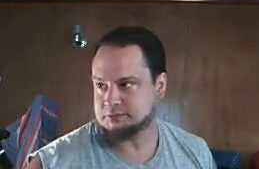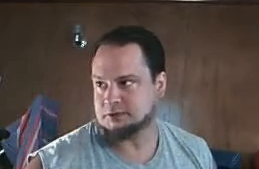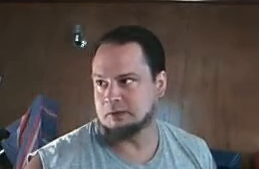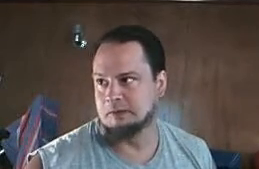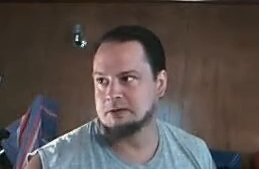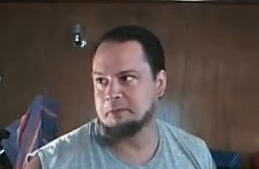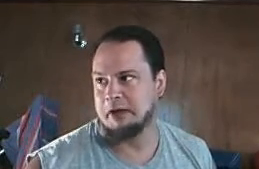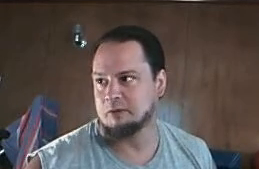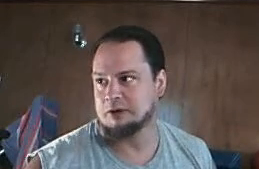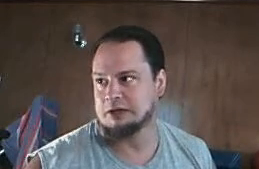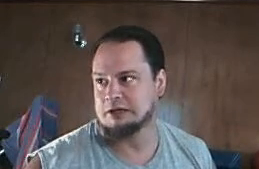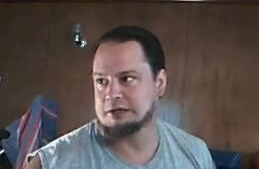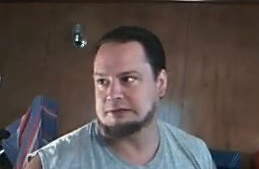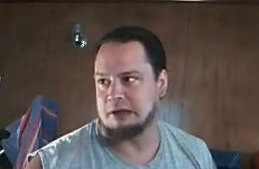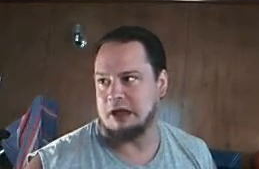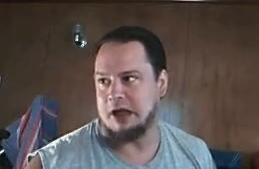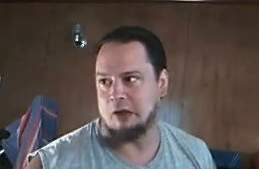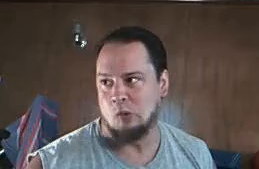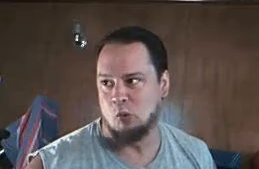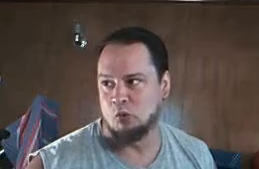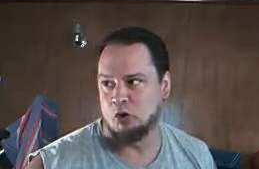Aren't you talking about what it is? I don't know.